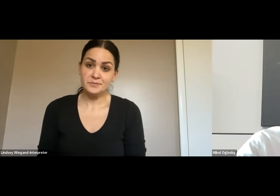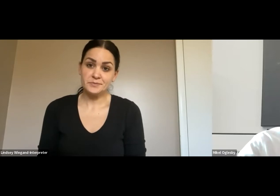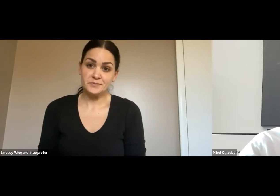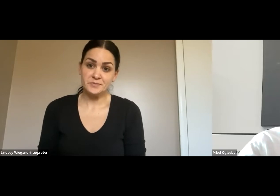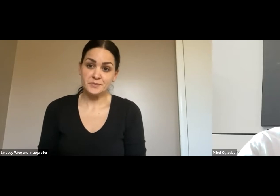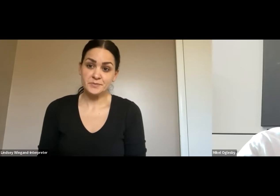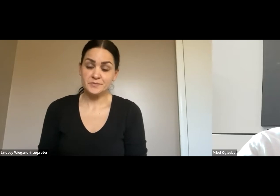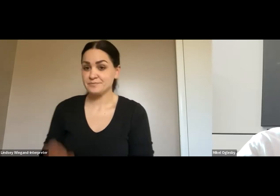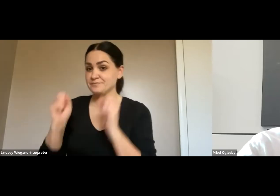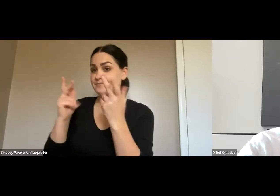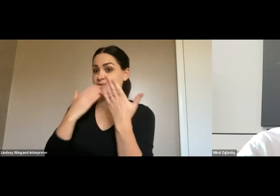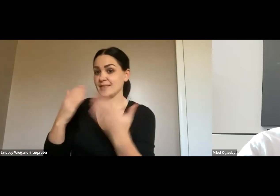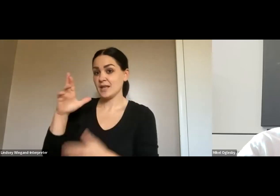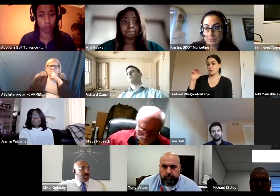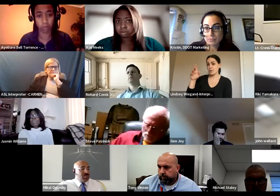Okay, thank you, Robert.